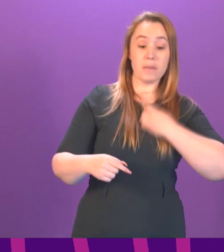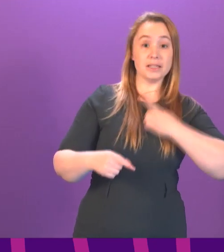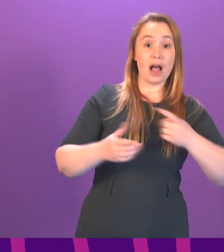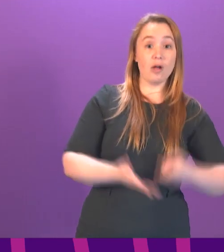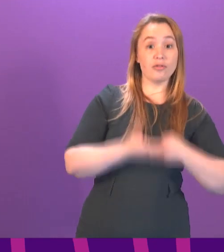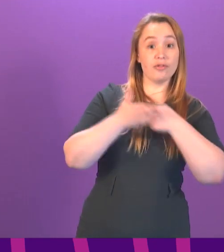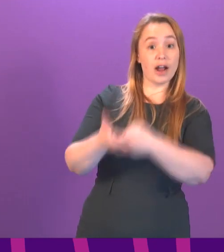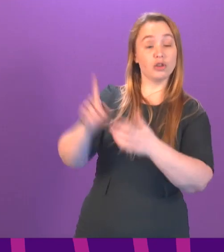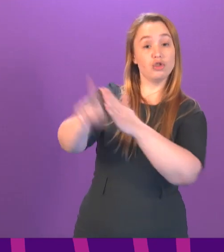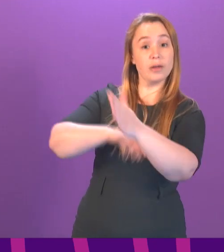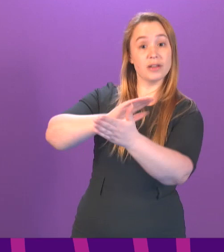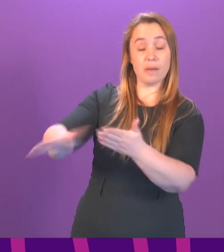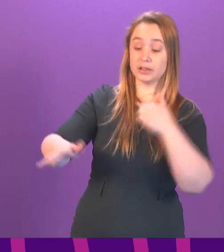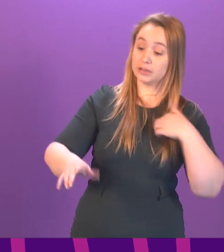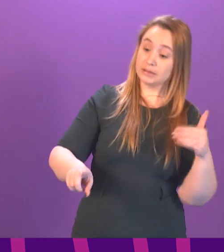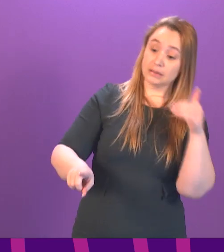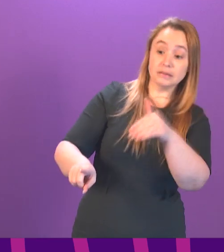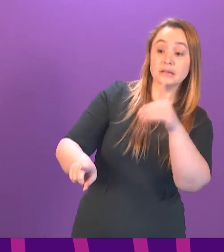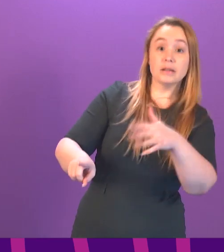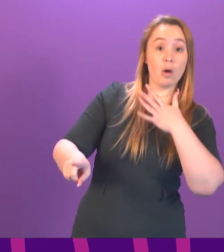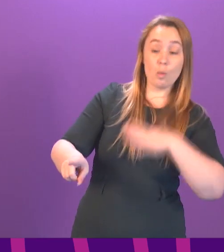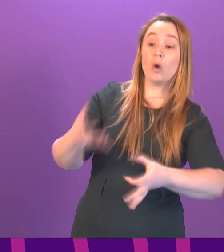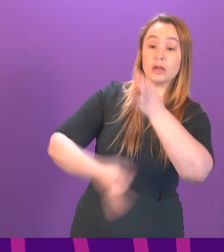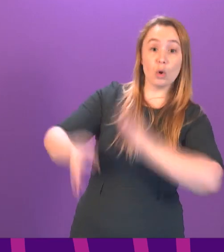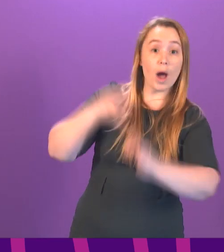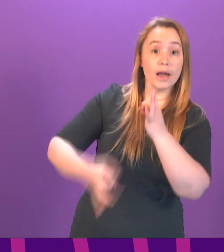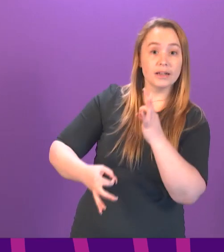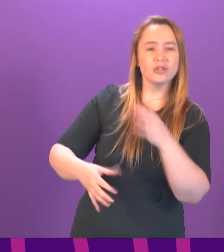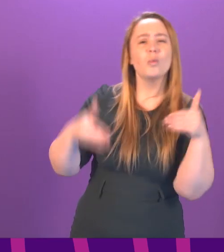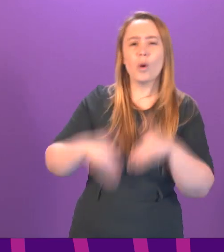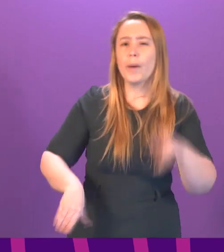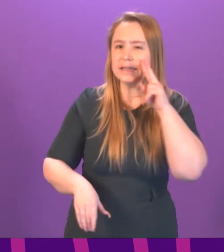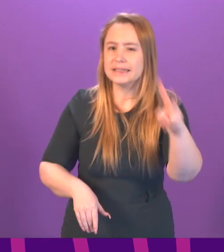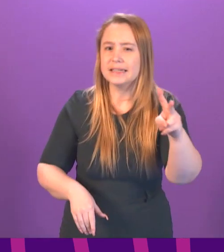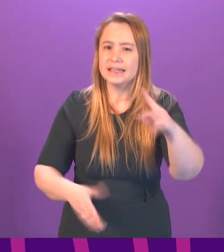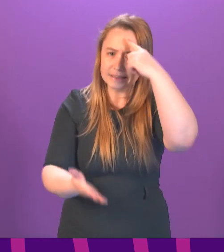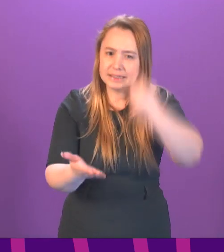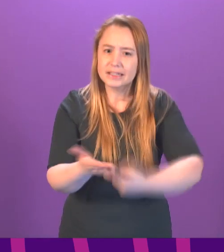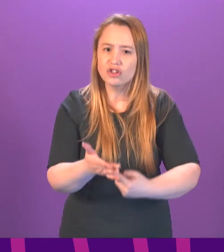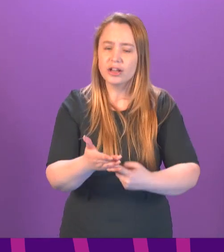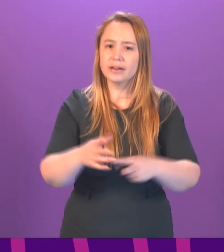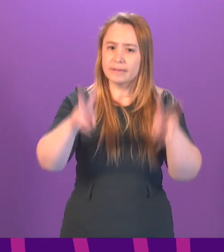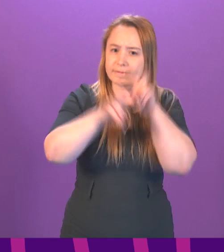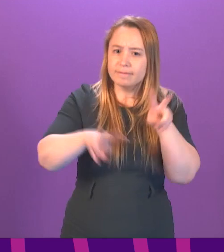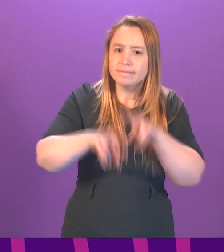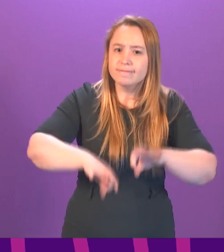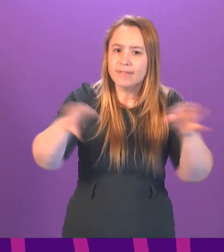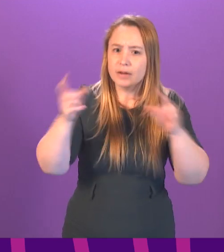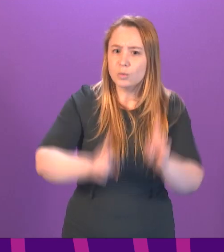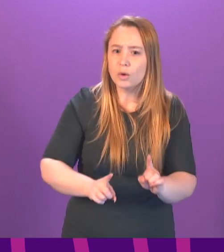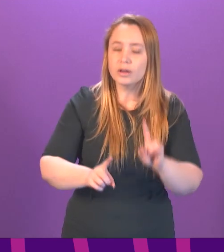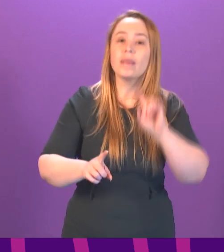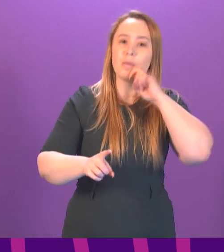James Hamilton for this inquiry. So let's wait and see what those findings are. And then we can have all of these